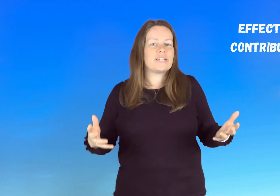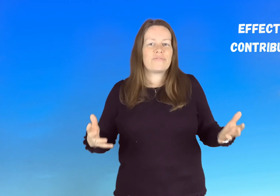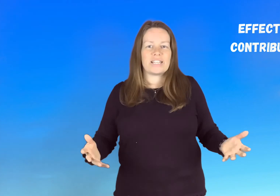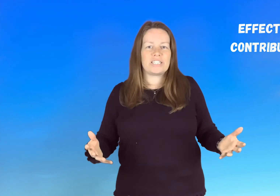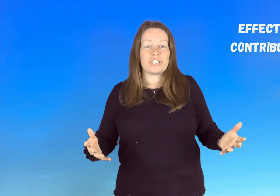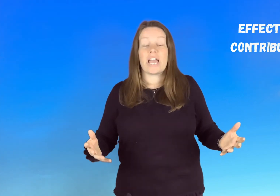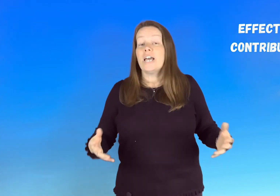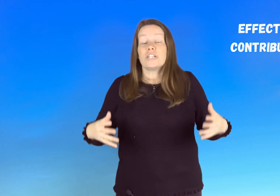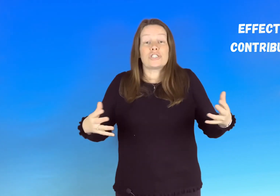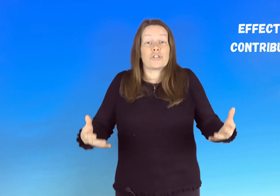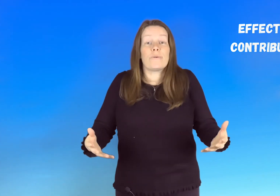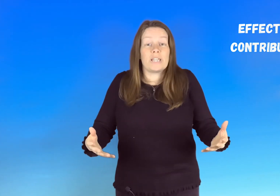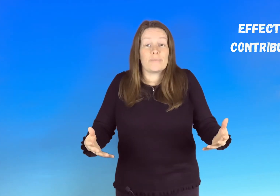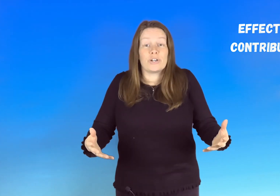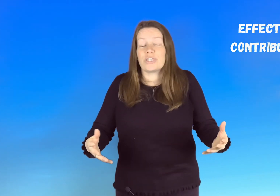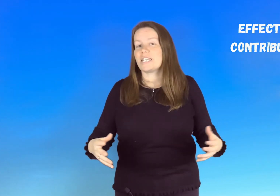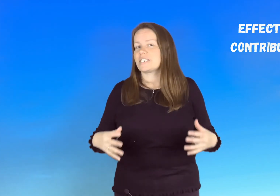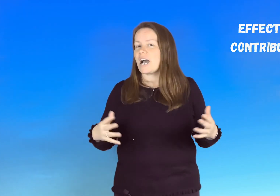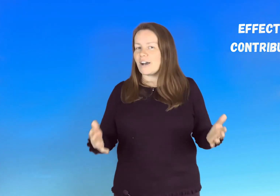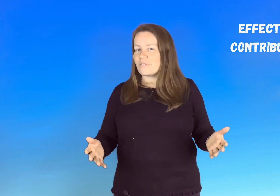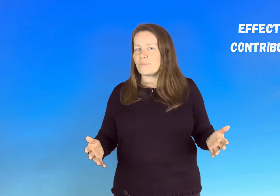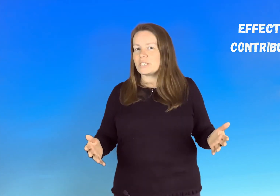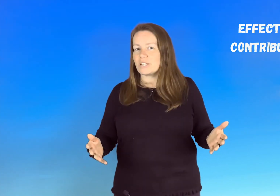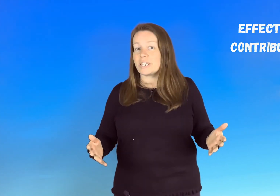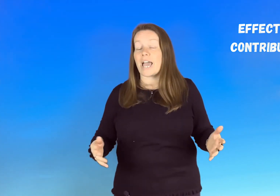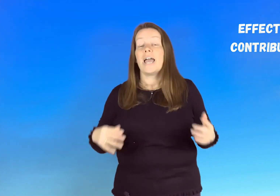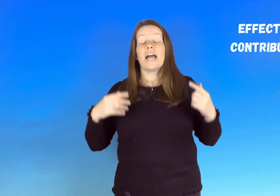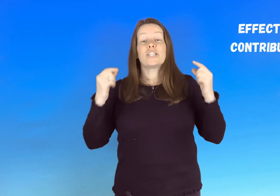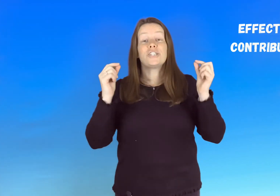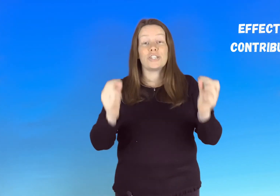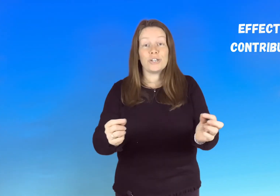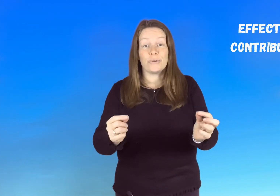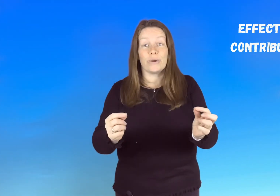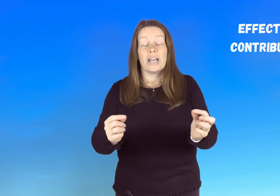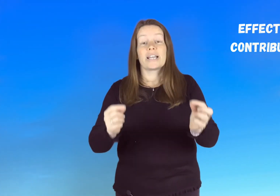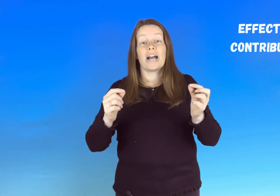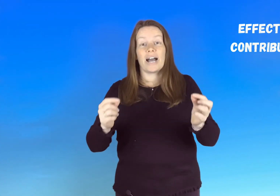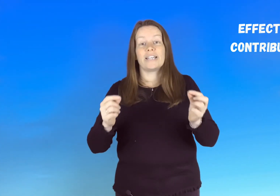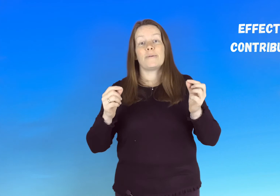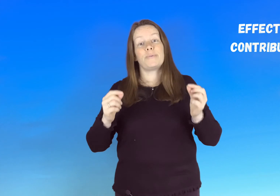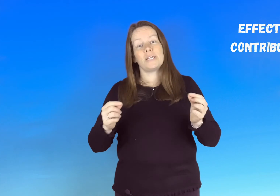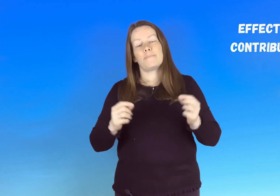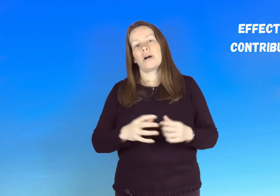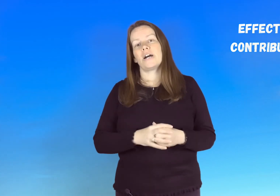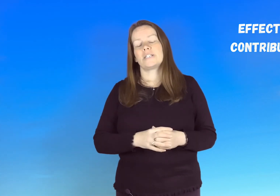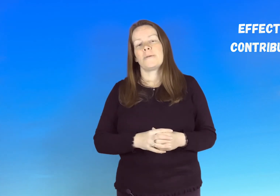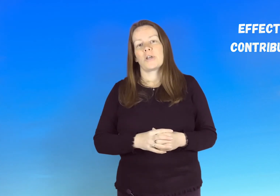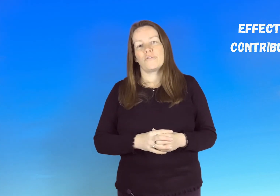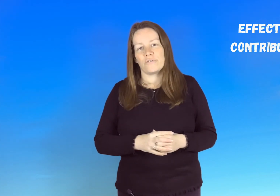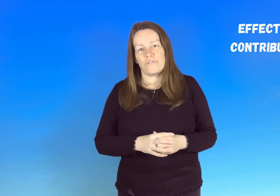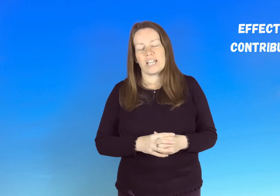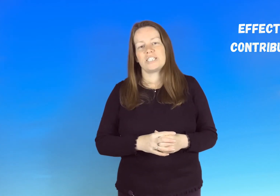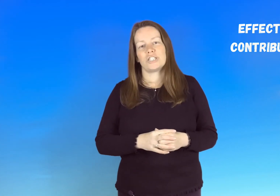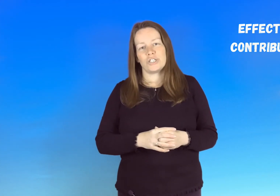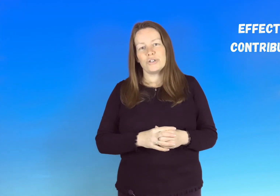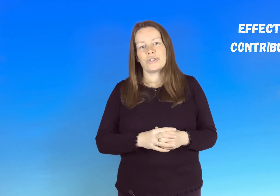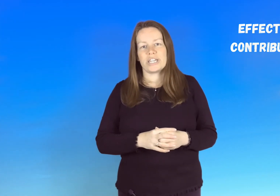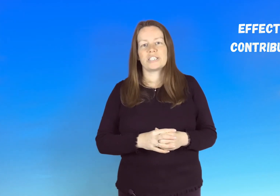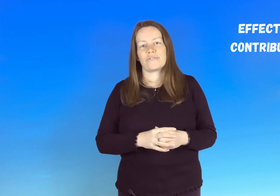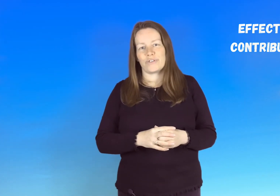invented yet there's so many more things that haven't been done yet and you can be part of inventing new things for